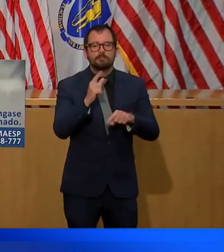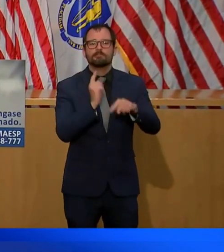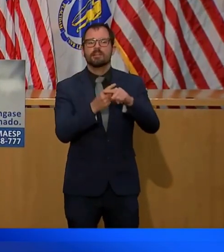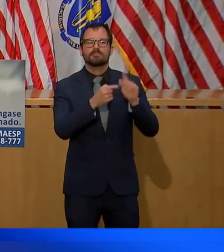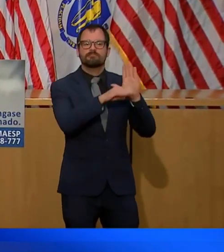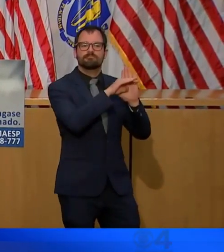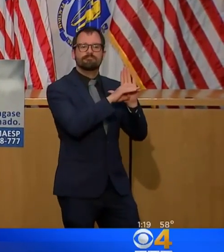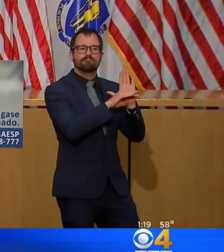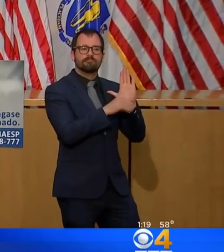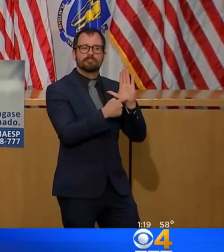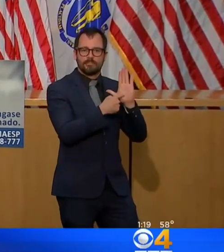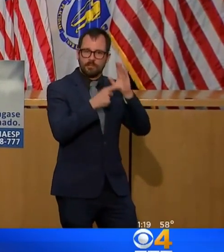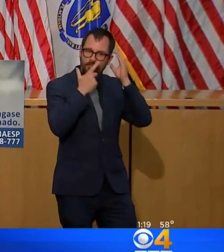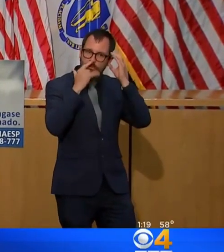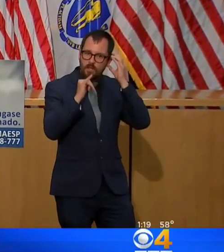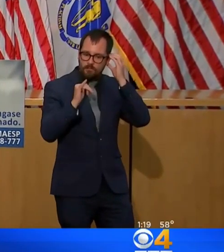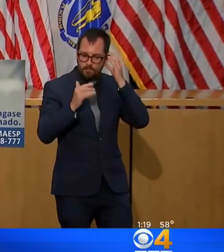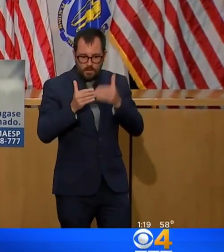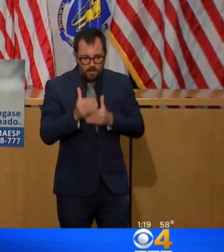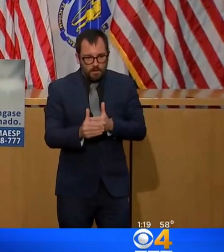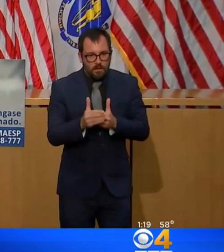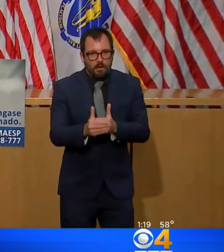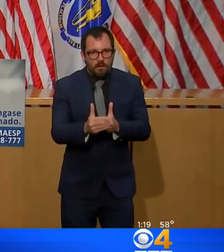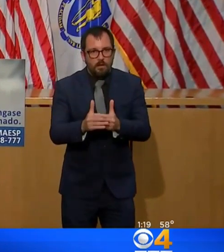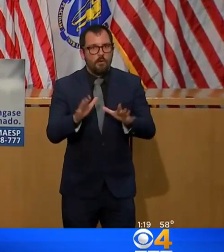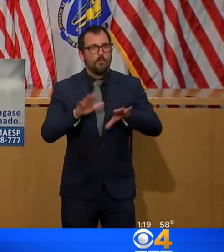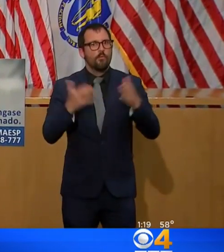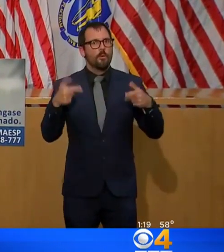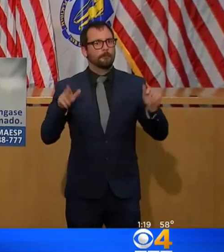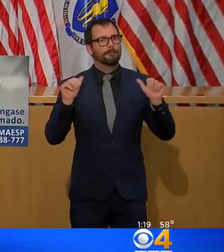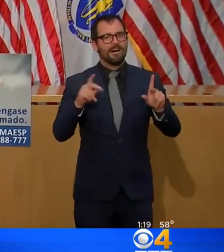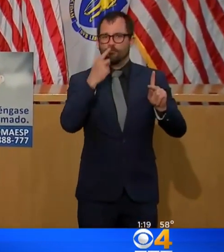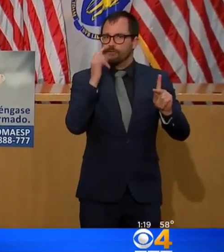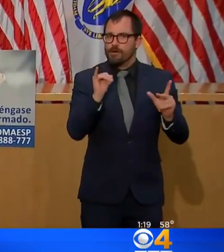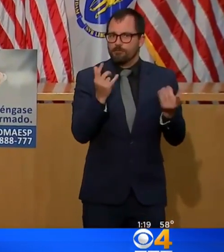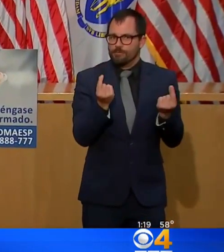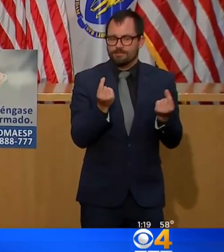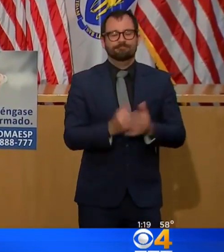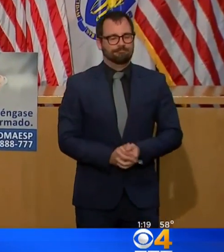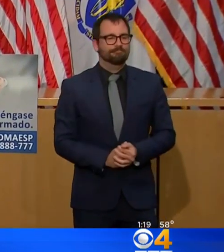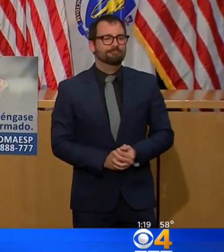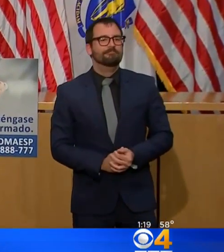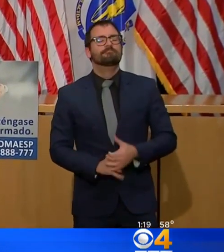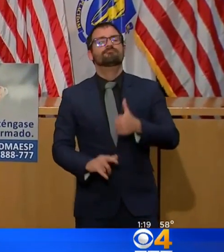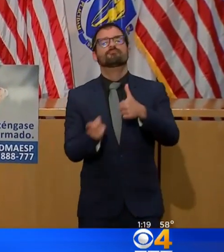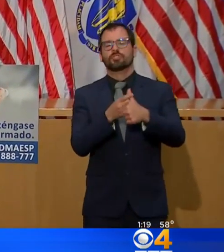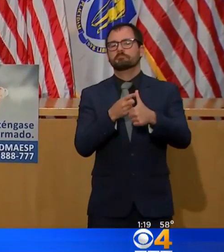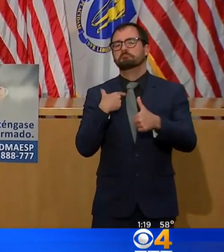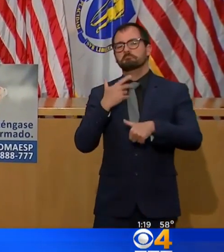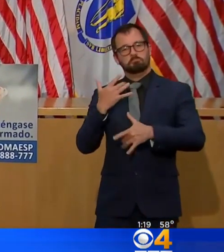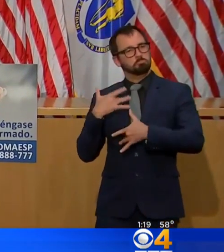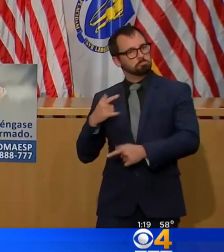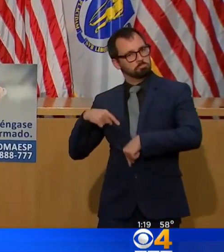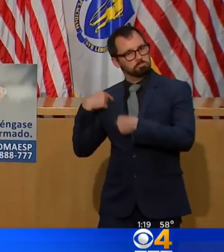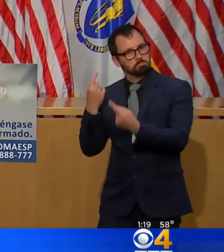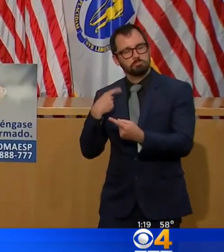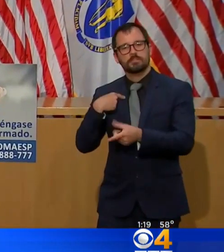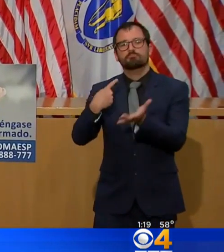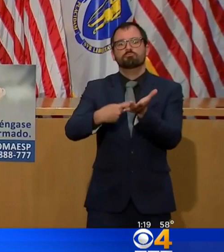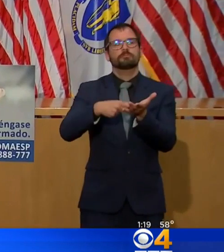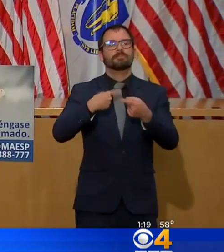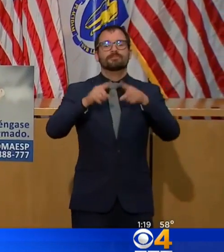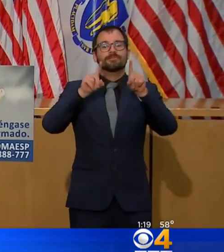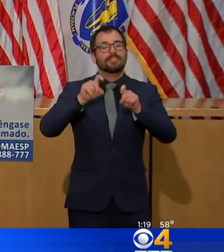economy. First, I'd like to share a quick update on testing and hospitalization. Yesterday, we processed almost 12,000